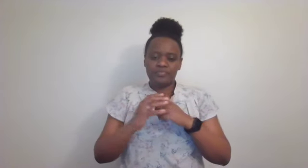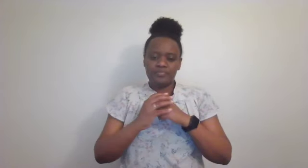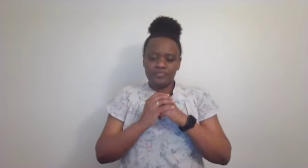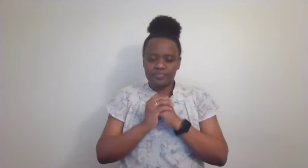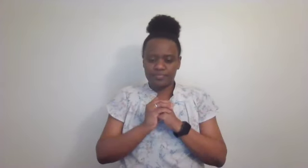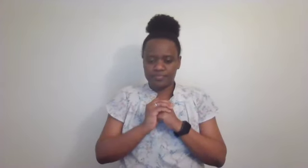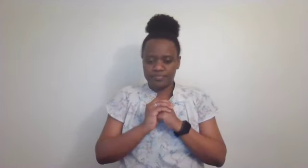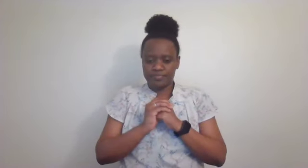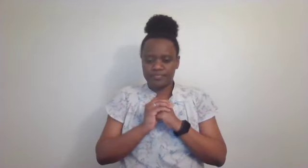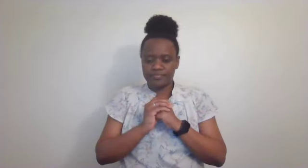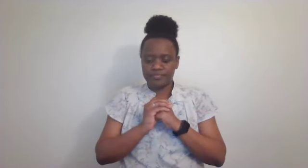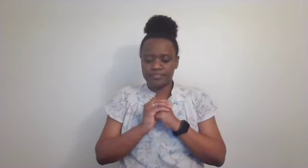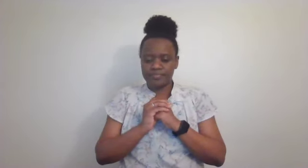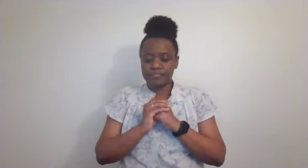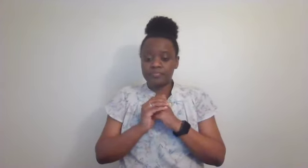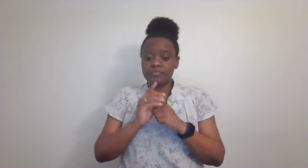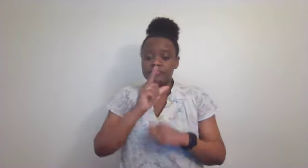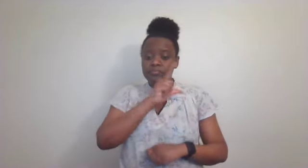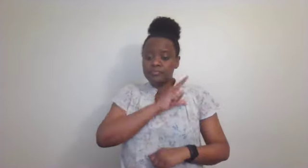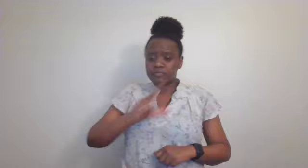the responsorial psalm